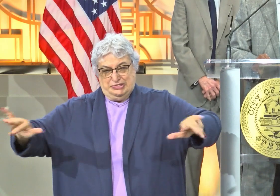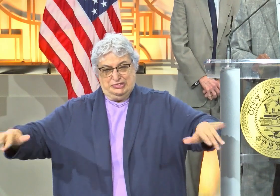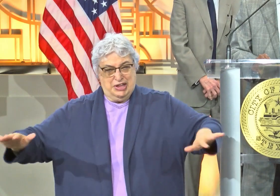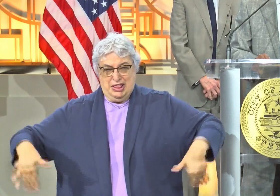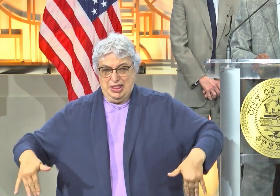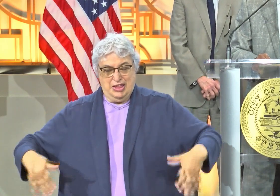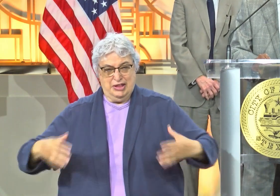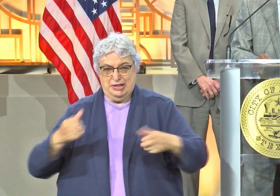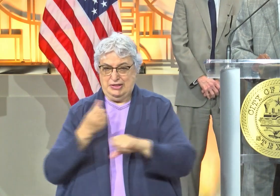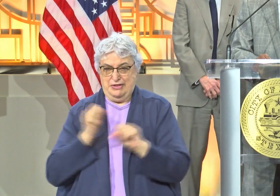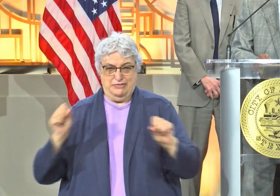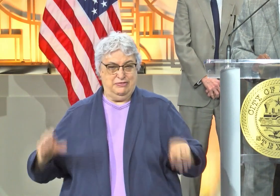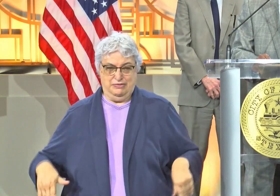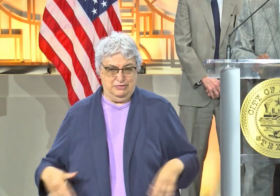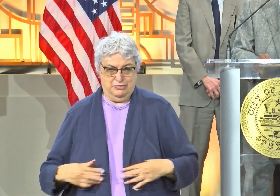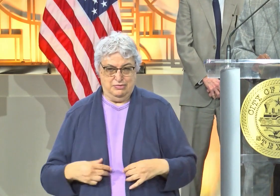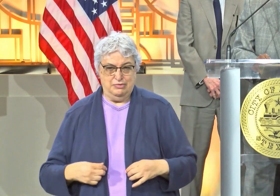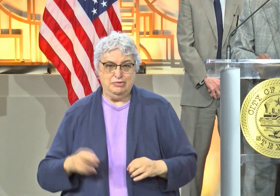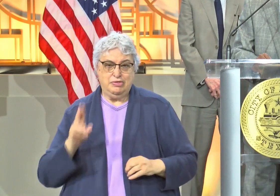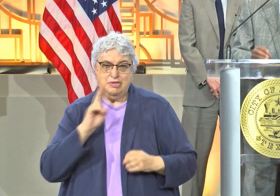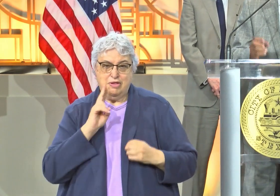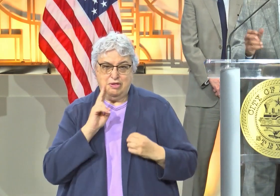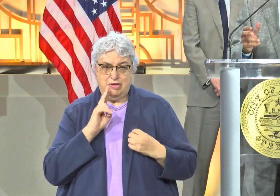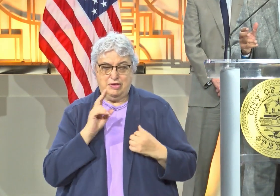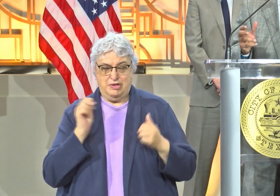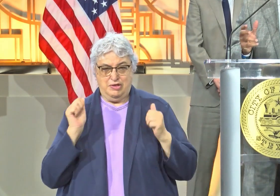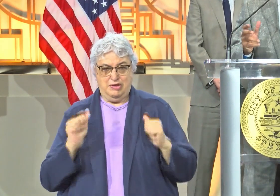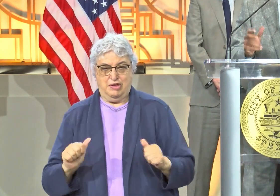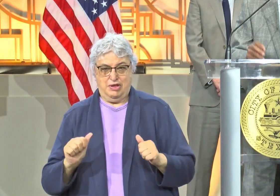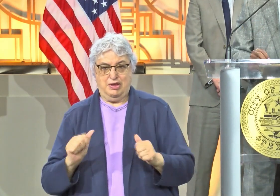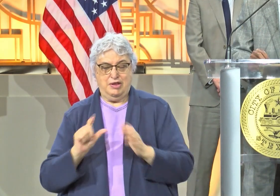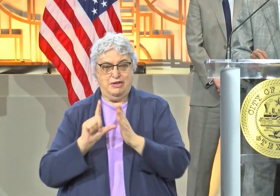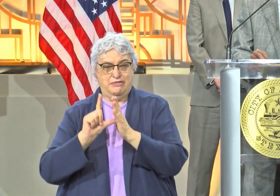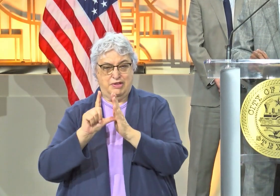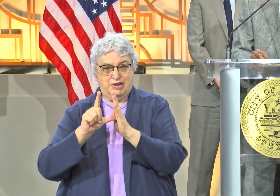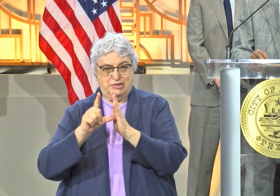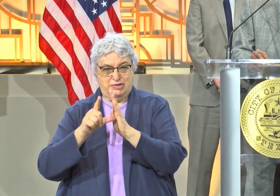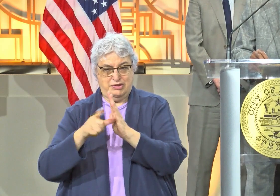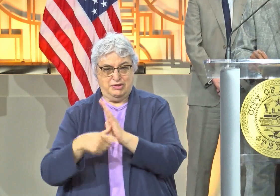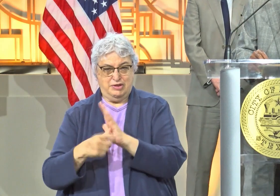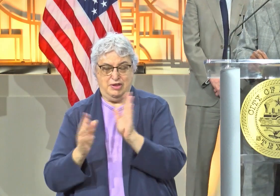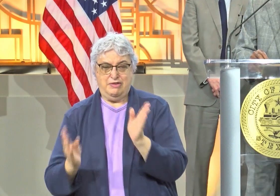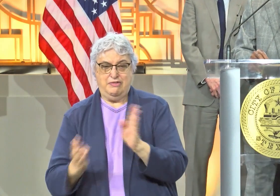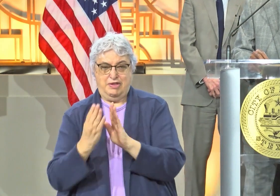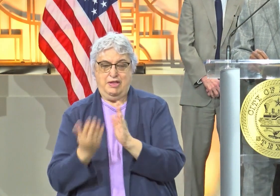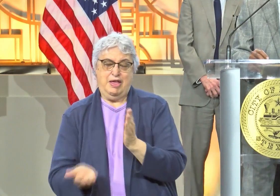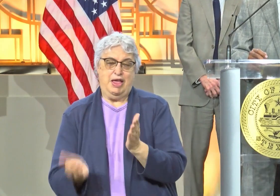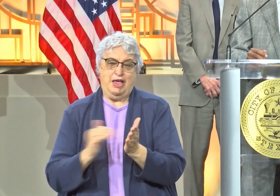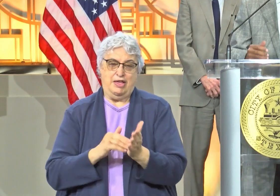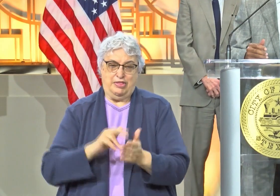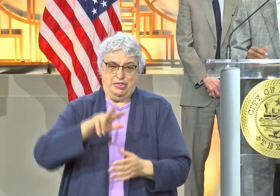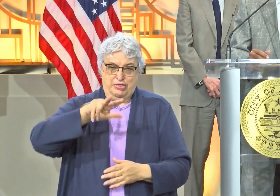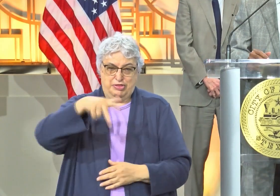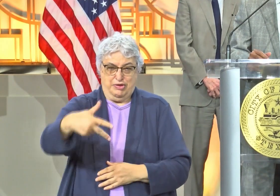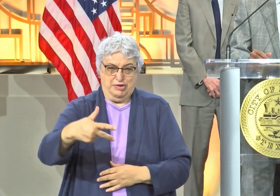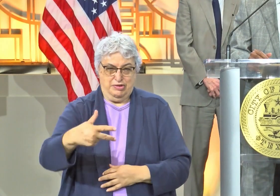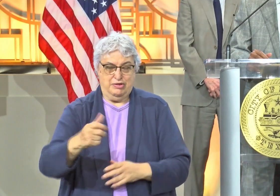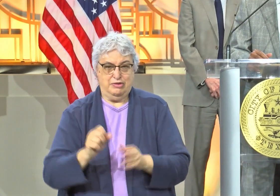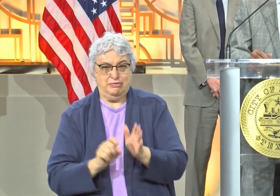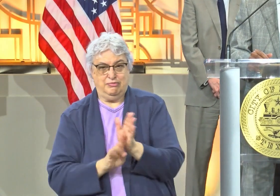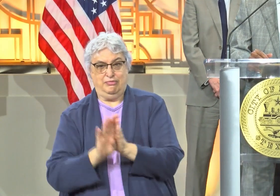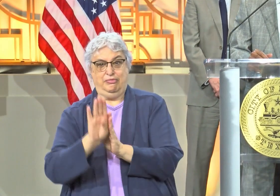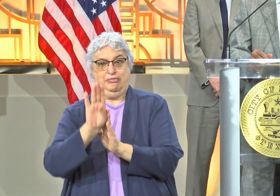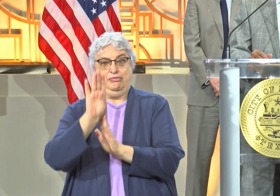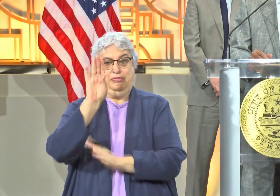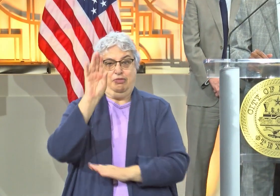fact, some experts believe Houston could eventually be facing a third wave, or at least another surge of